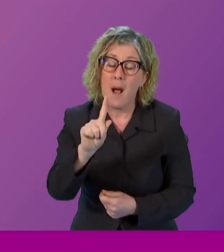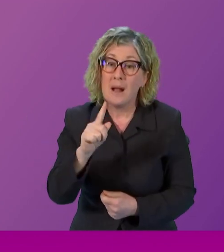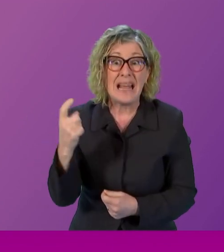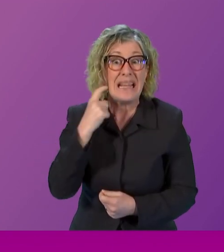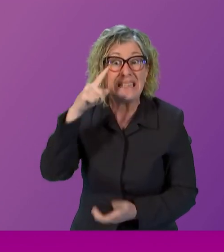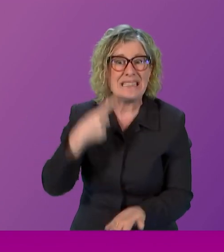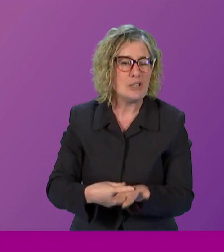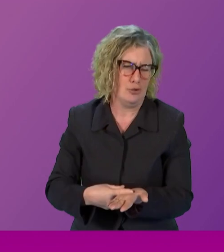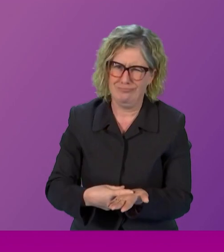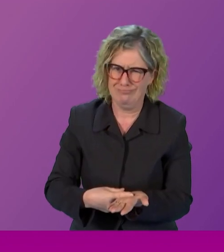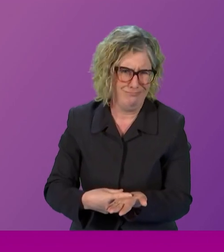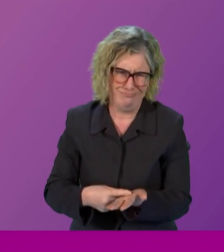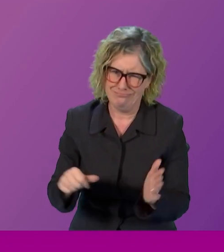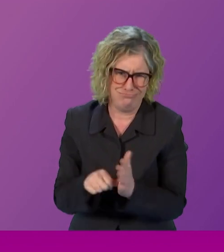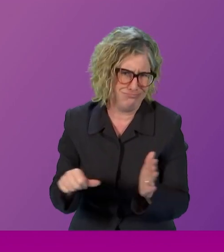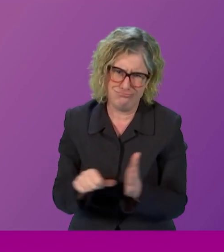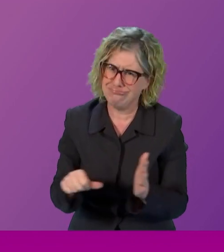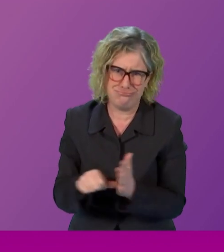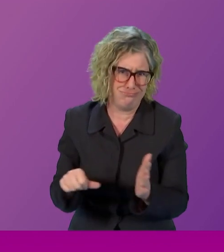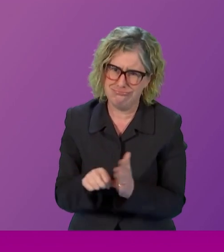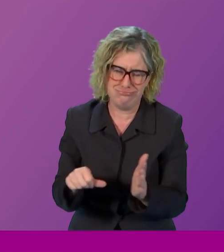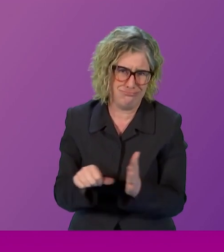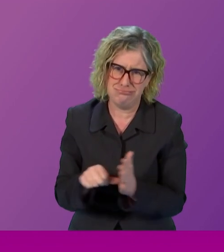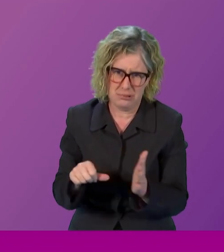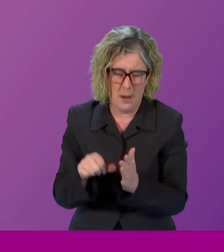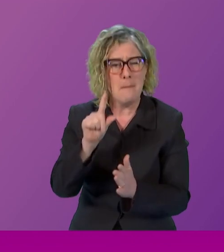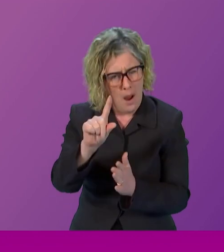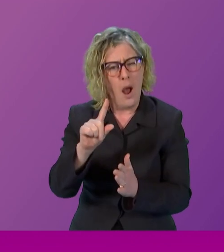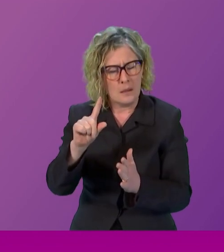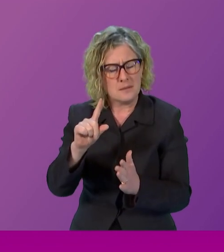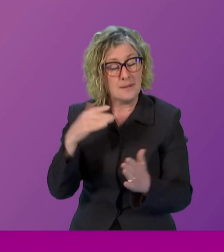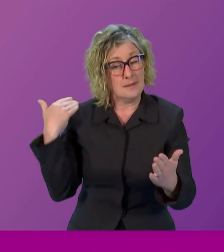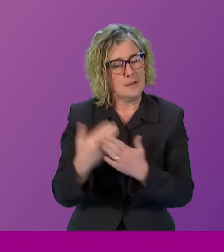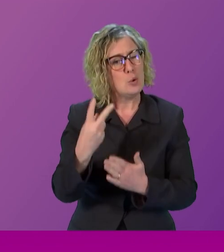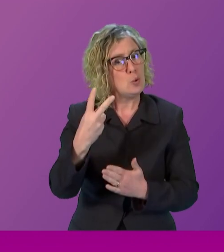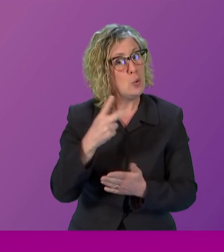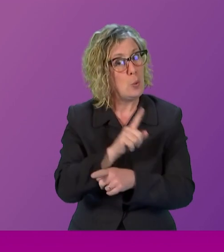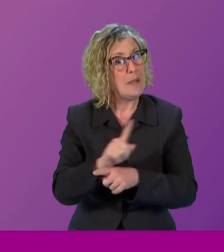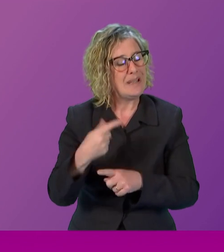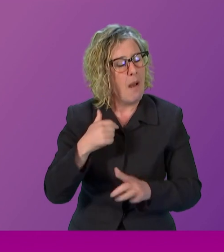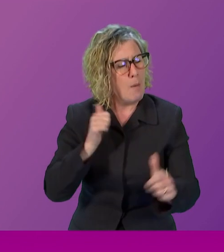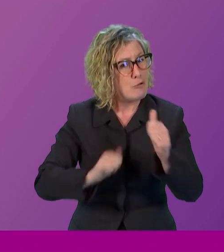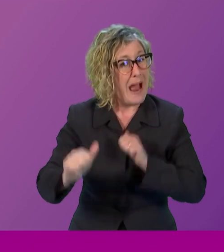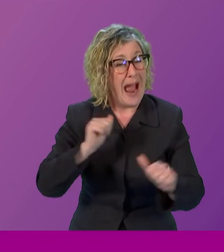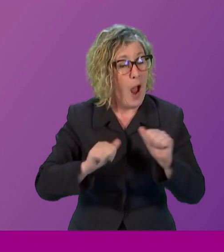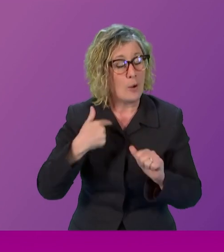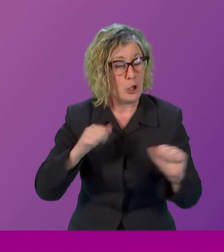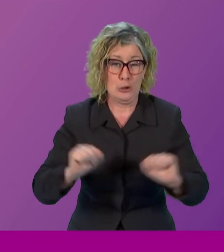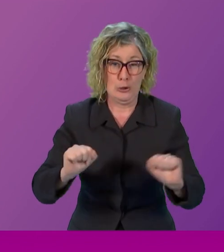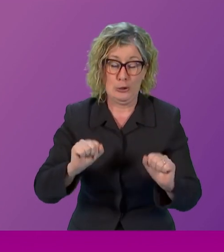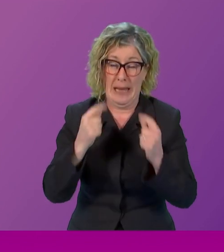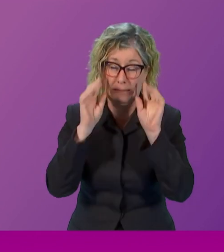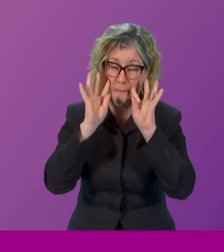to make. And in those two weeks I have, and I'm very proud of this actually, I have managed to avoid crying in public.